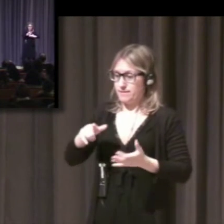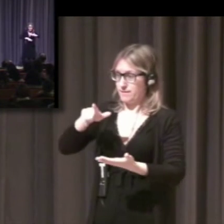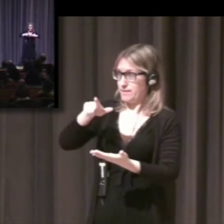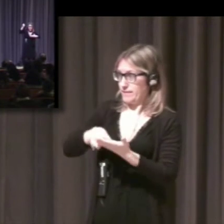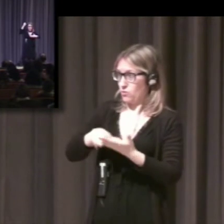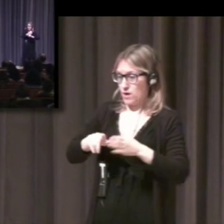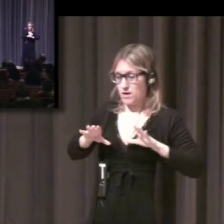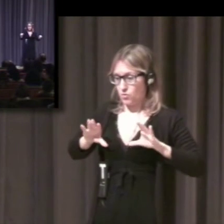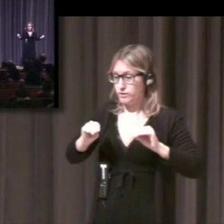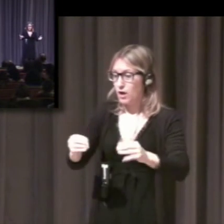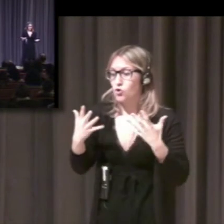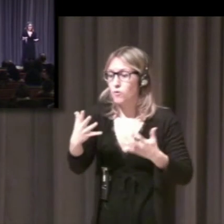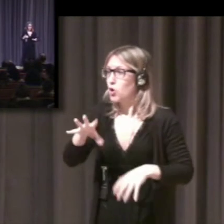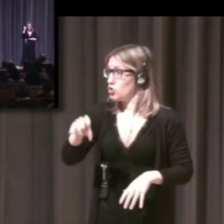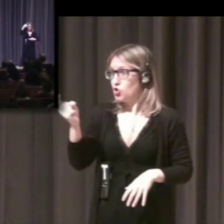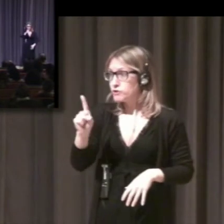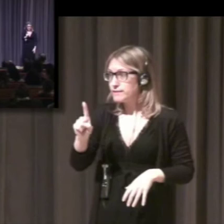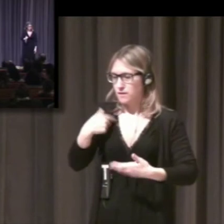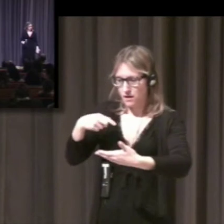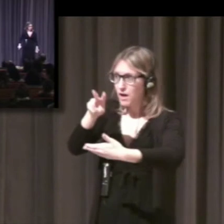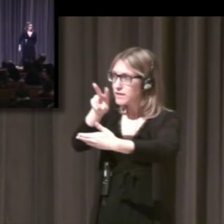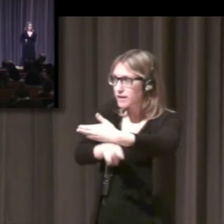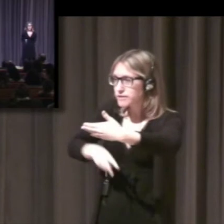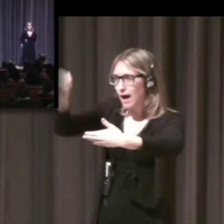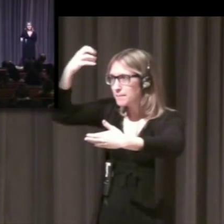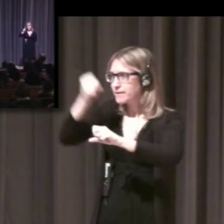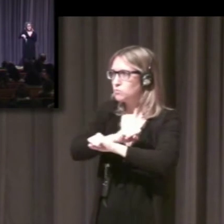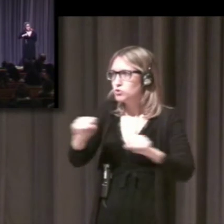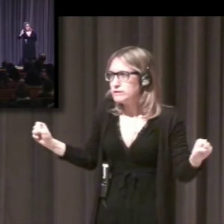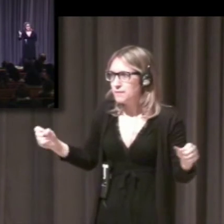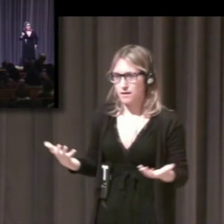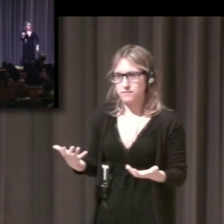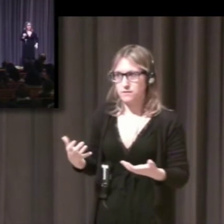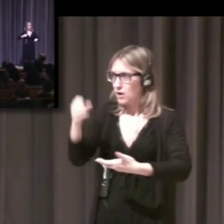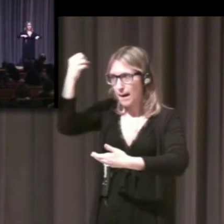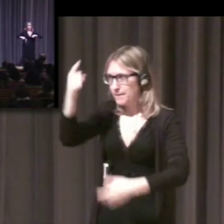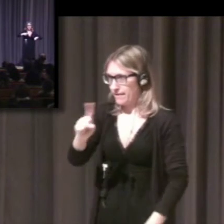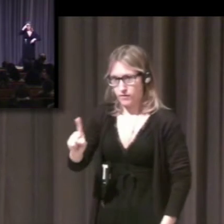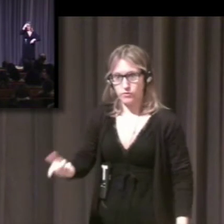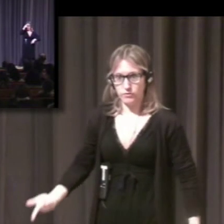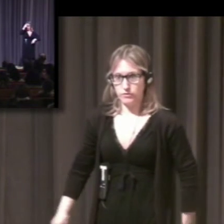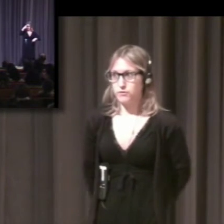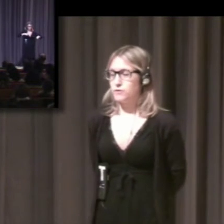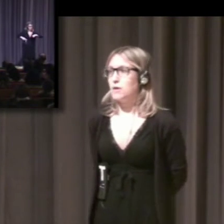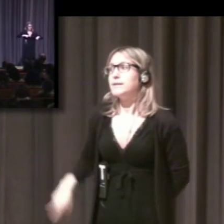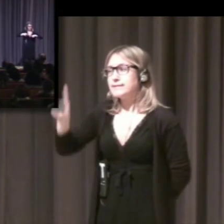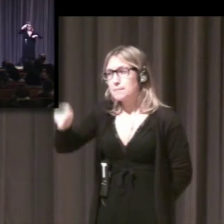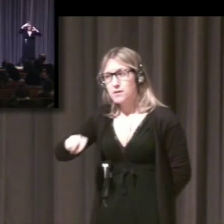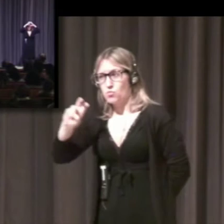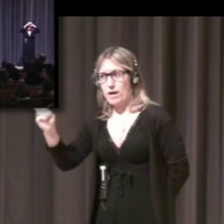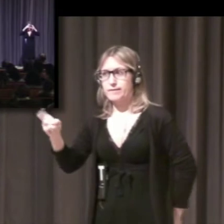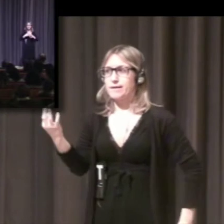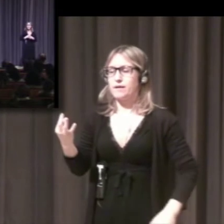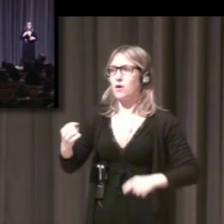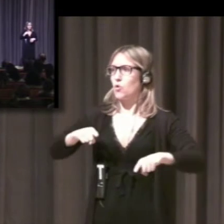Another thing is the organization of memory. I don't know why this is so. But they